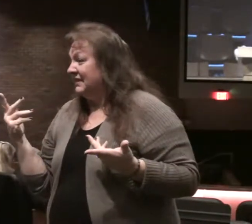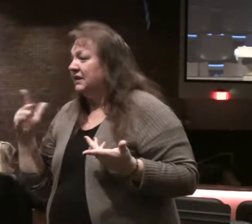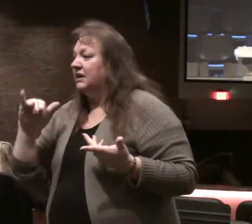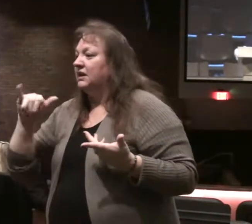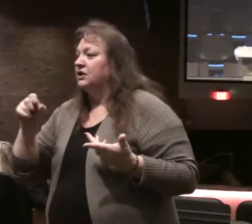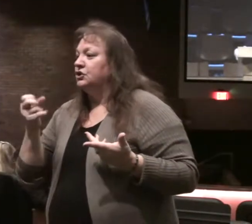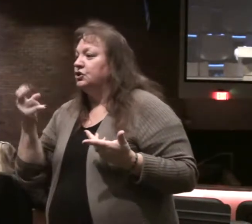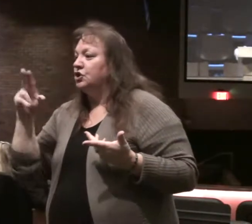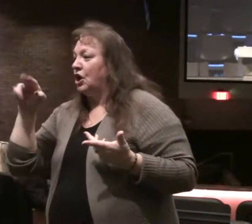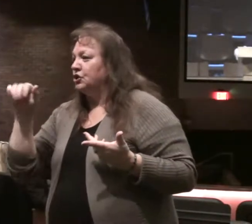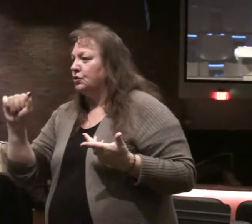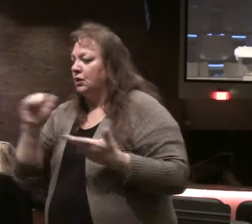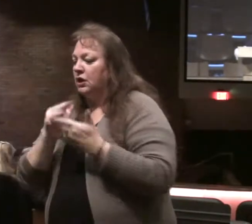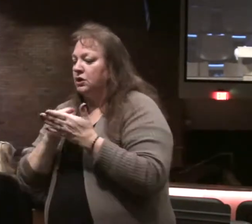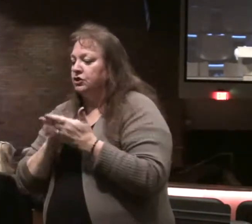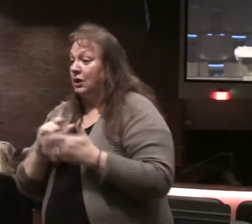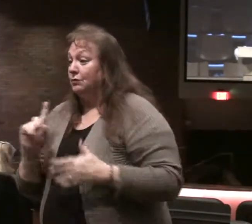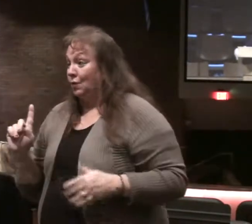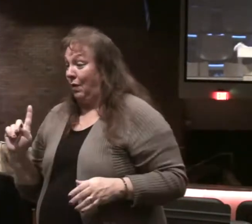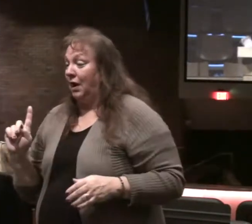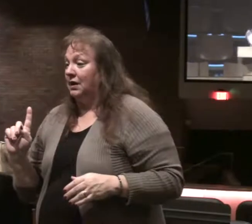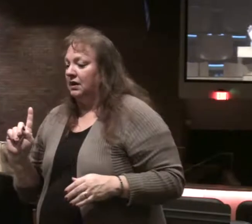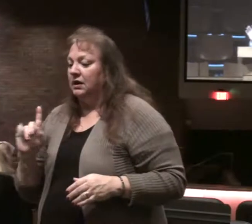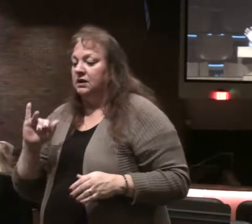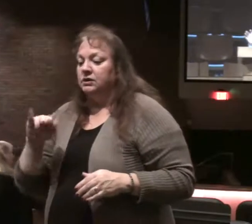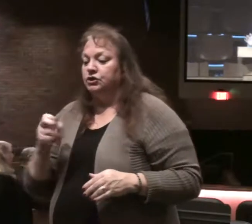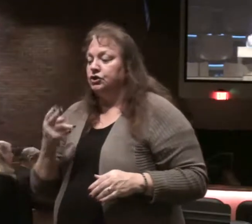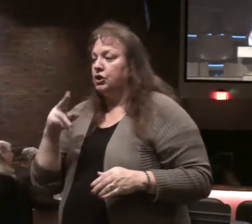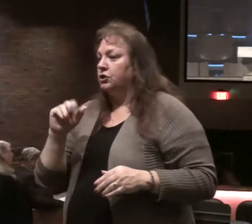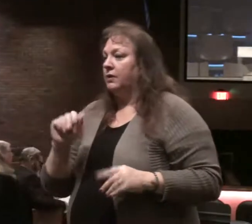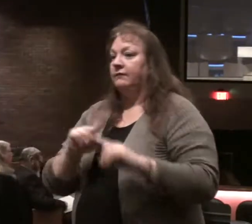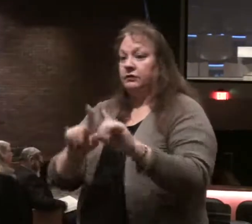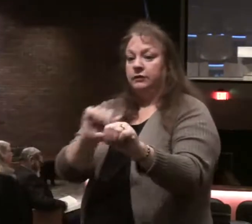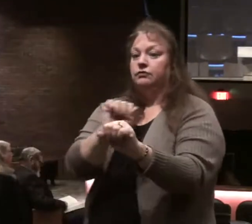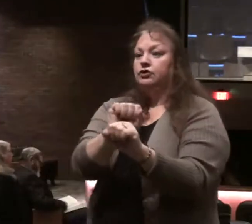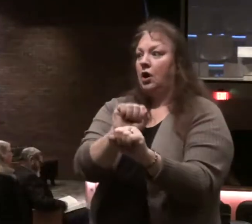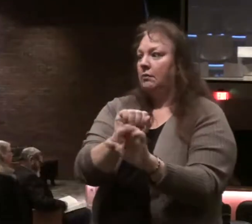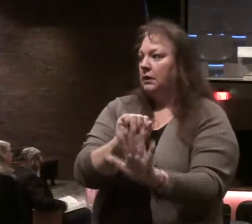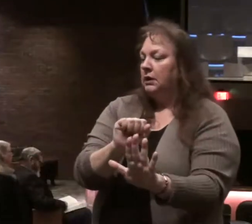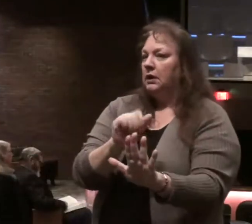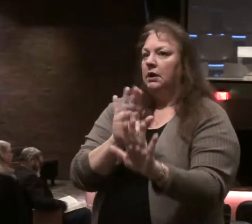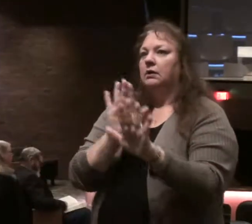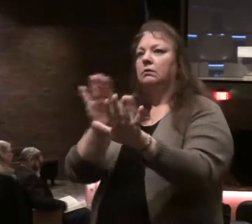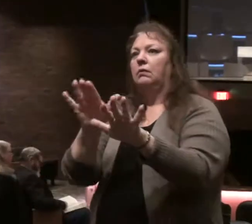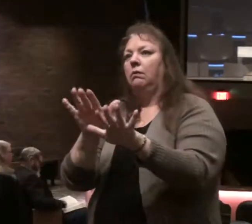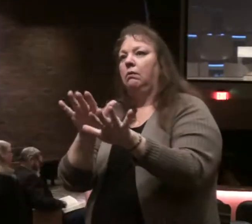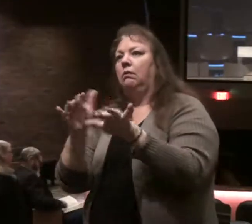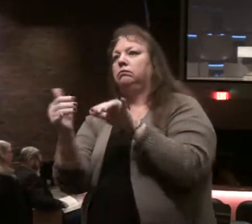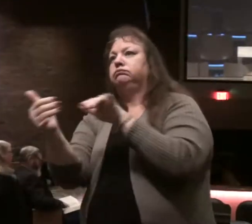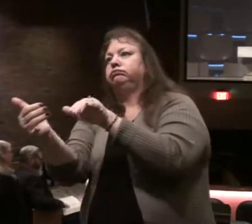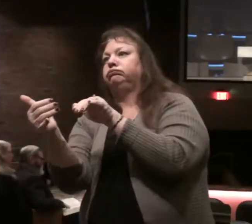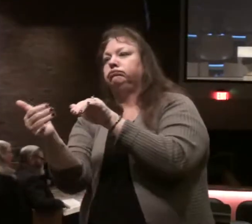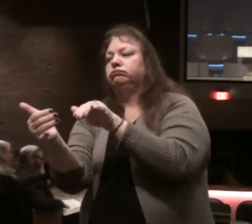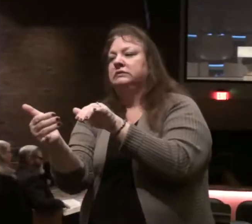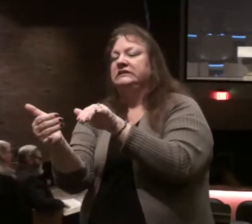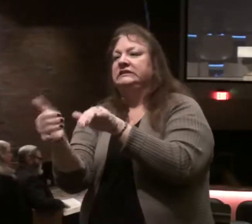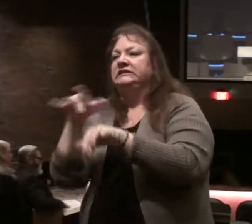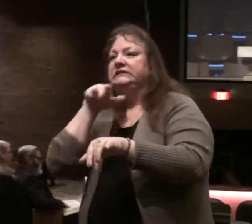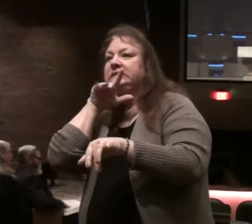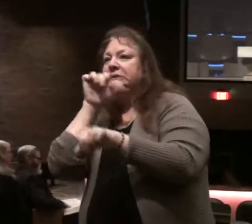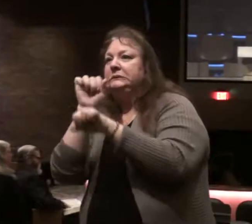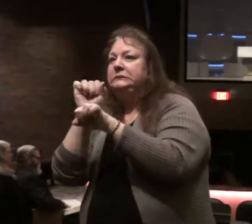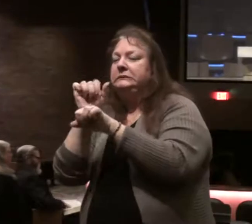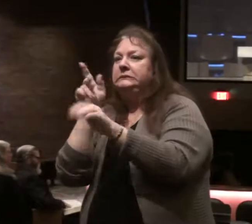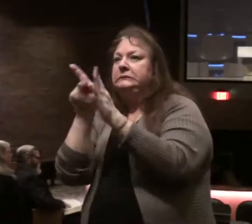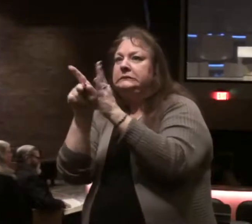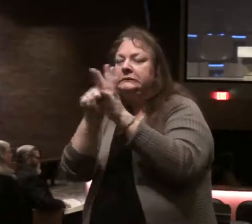Joshua, think of Joshua chapter 1. Joshua had a different job than I have. He was going to have to go on the land and do some dirty business.